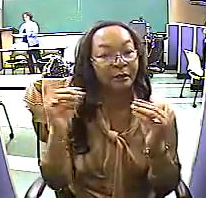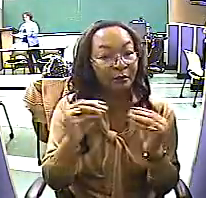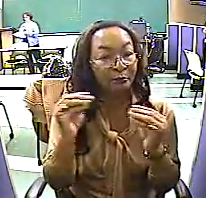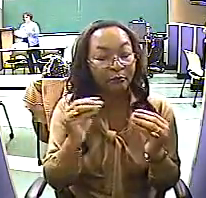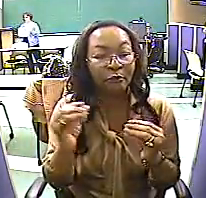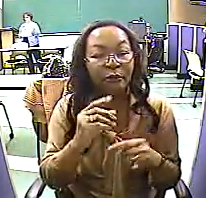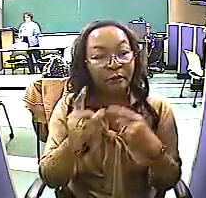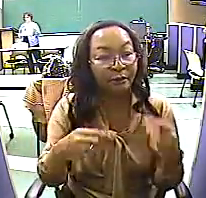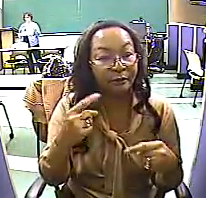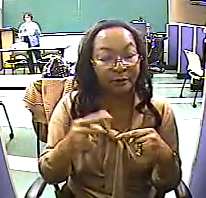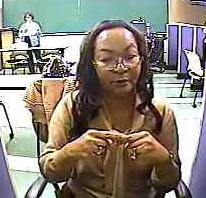know.